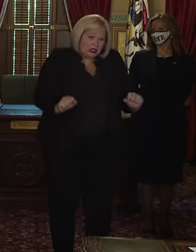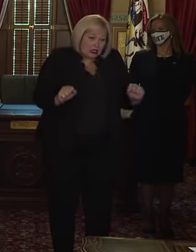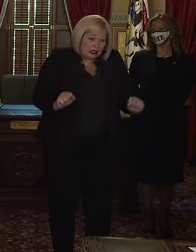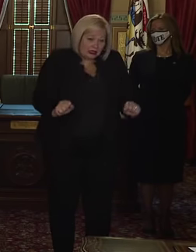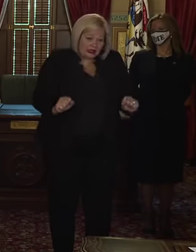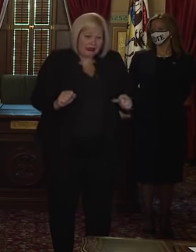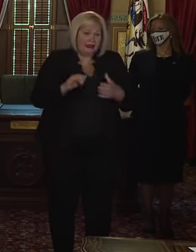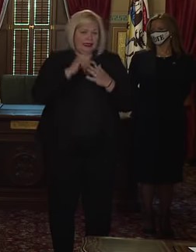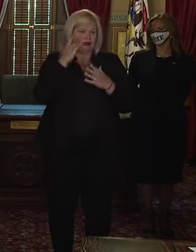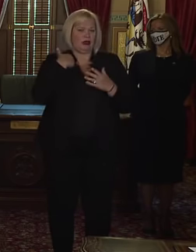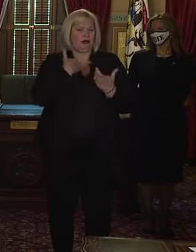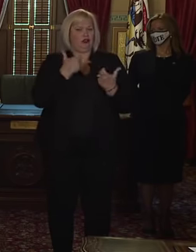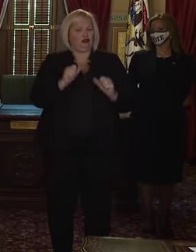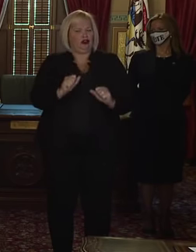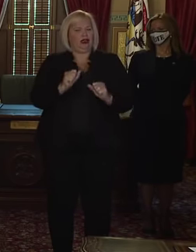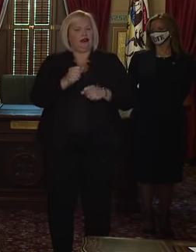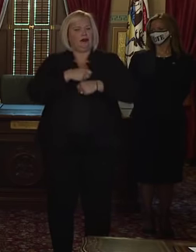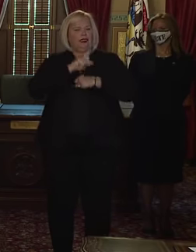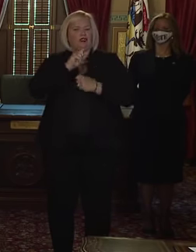to keep that from happening.